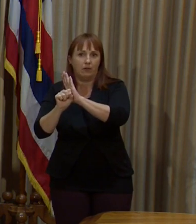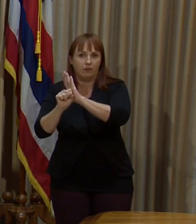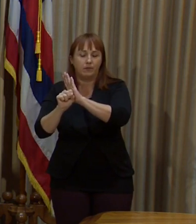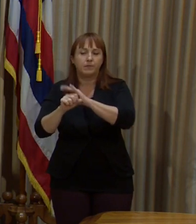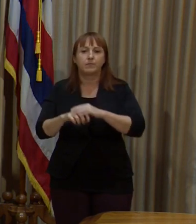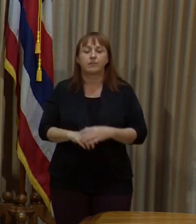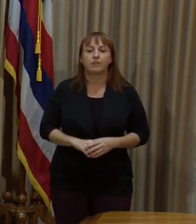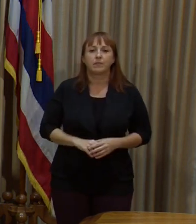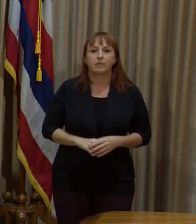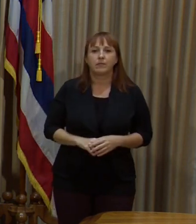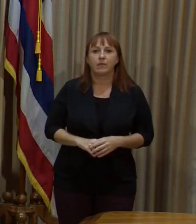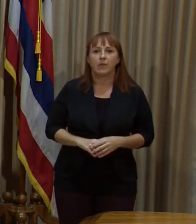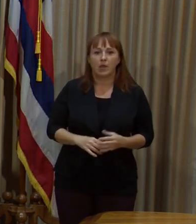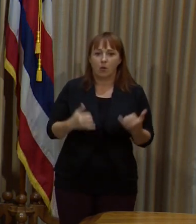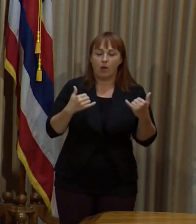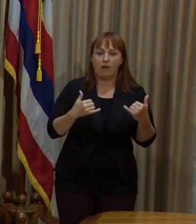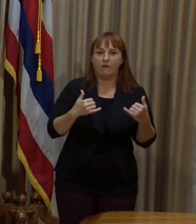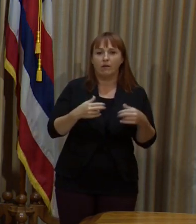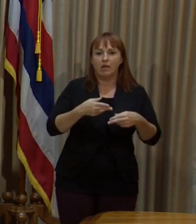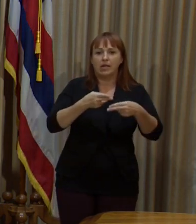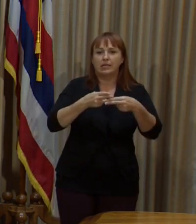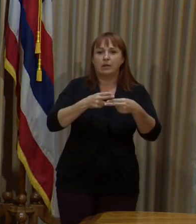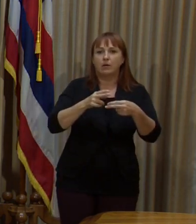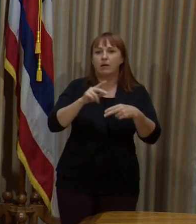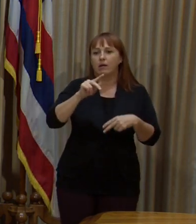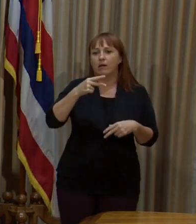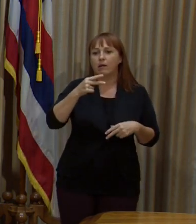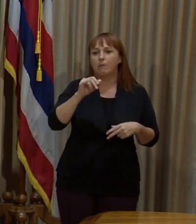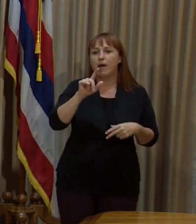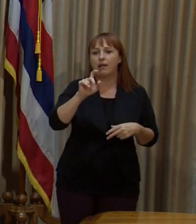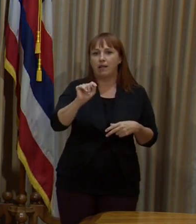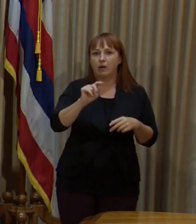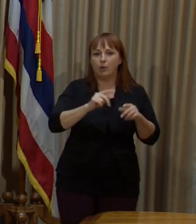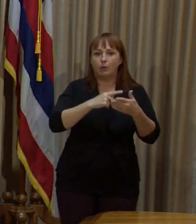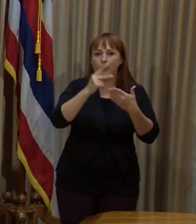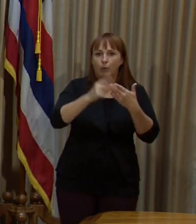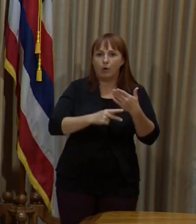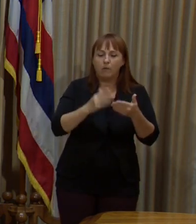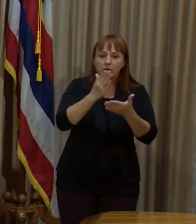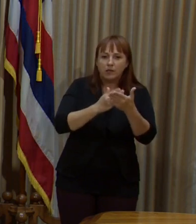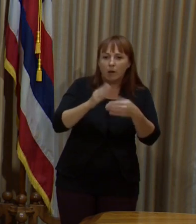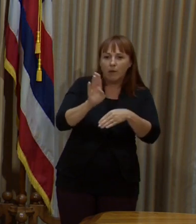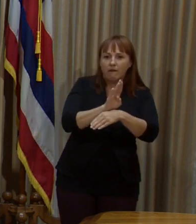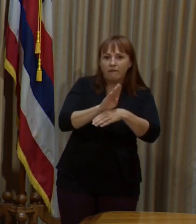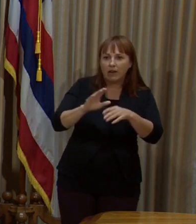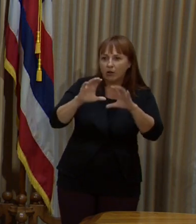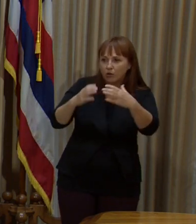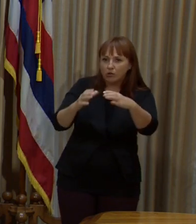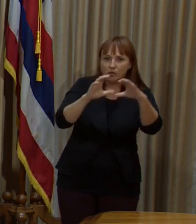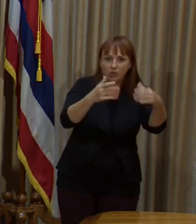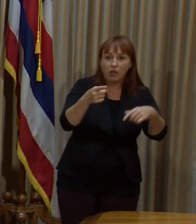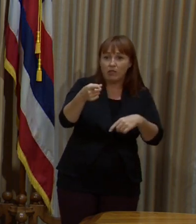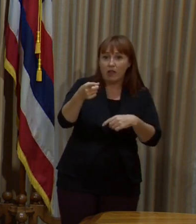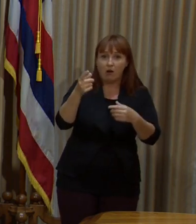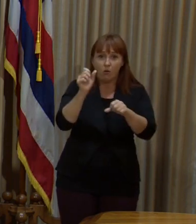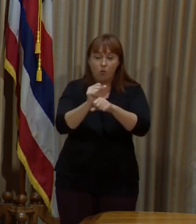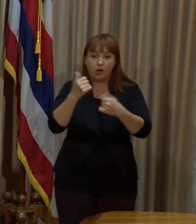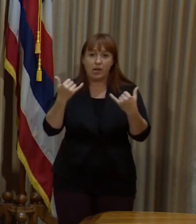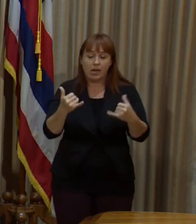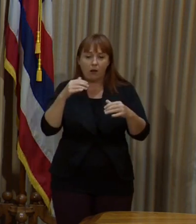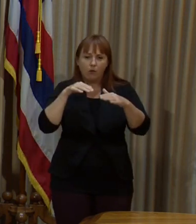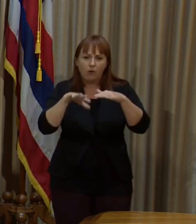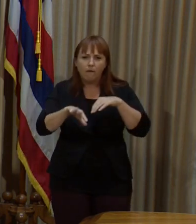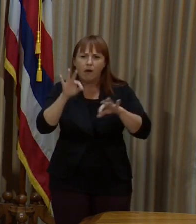have a pilot program with a couple of vendors who are working to get access to